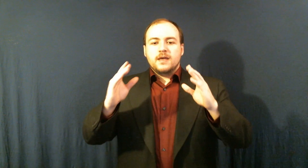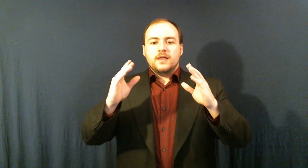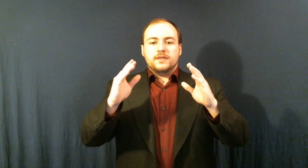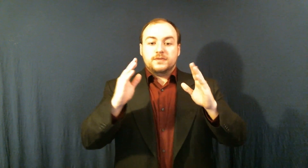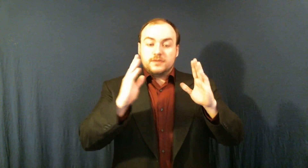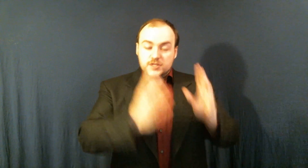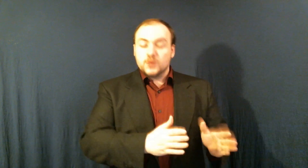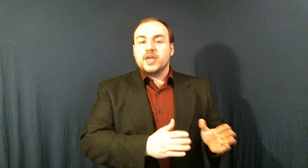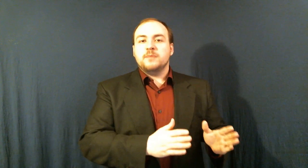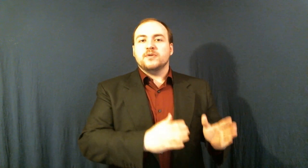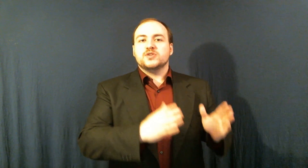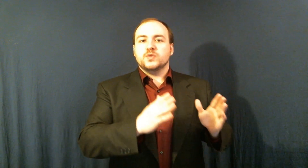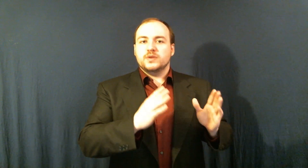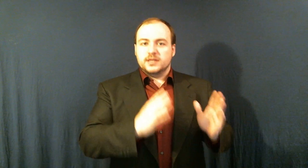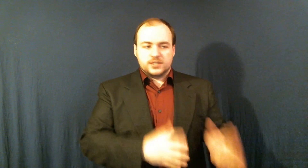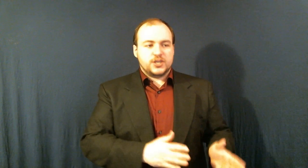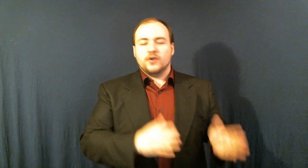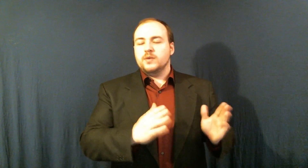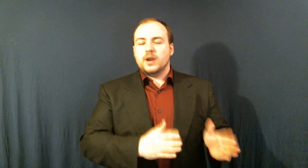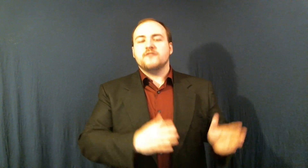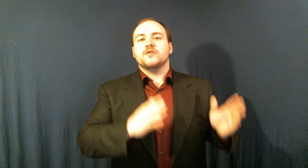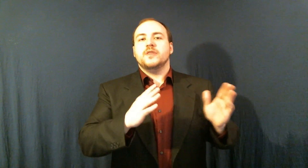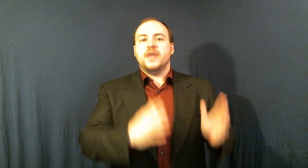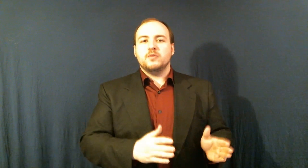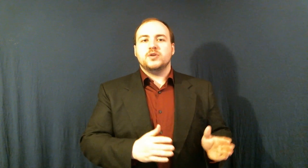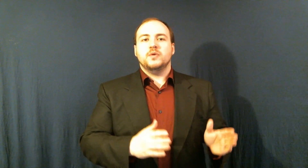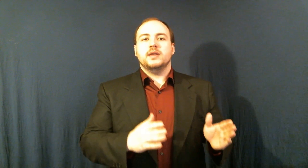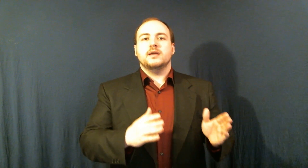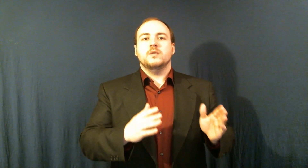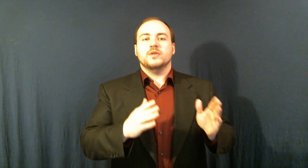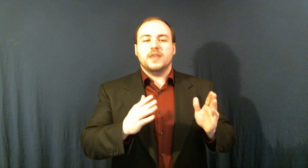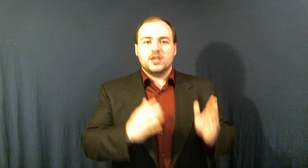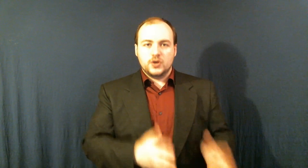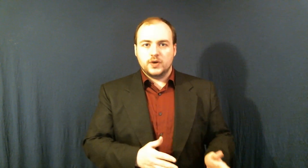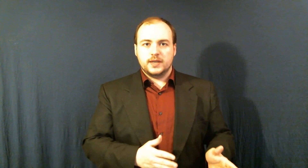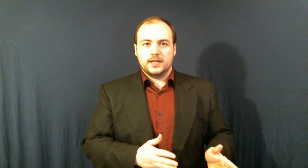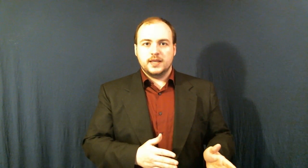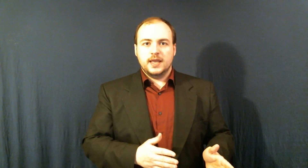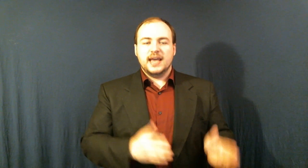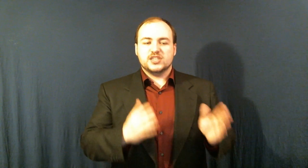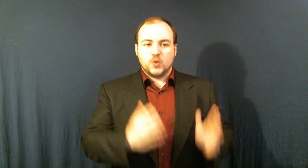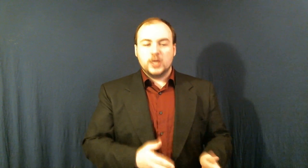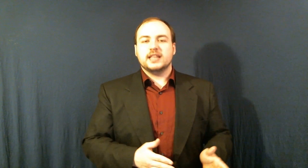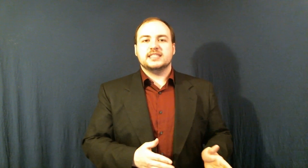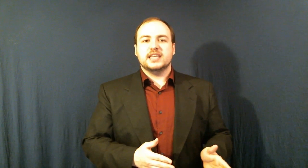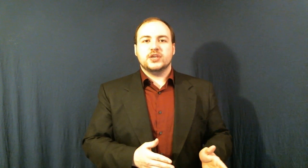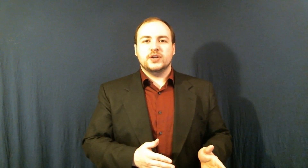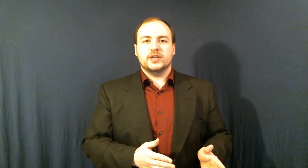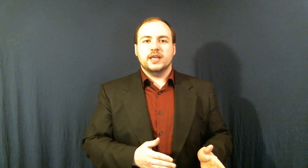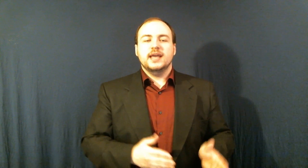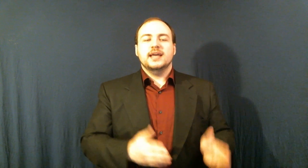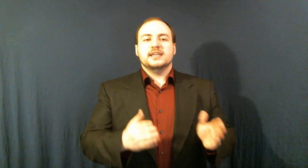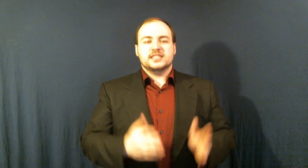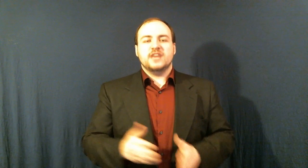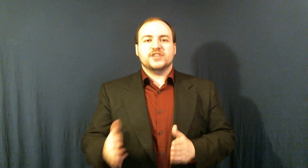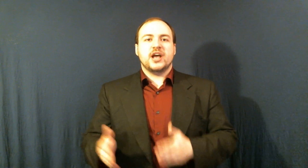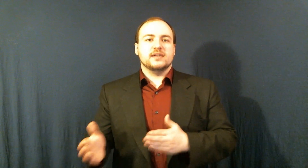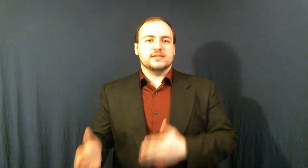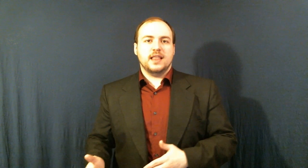The zookeepers and the security whatever they were doing what they could as quickly as they could to save a child's